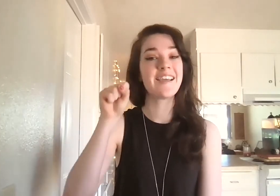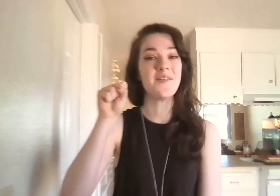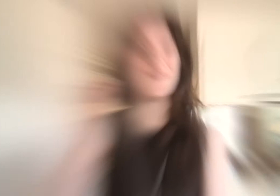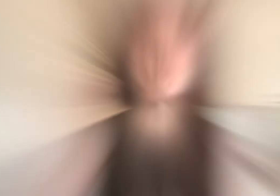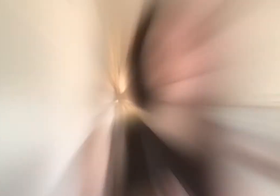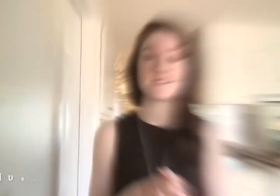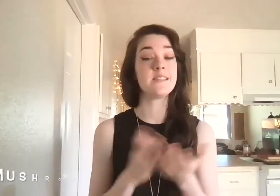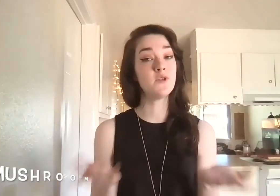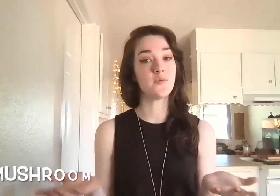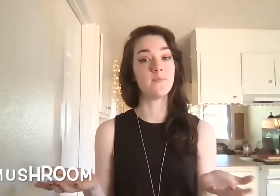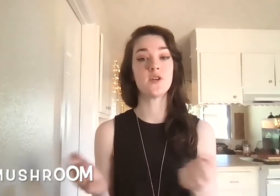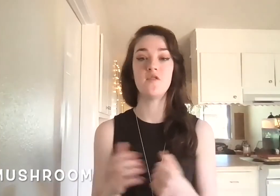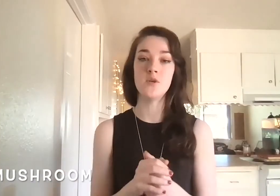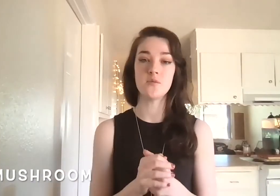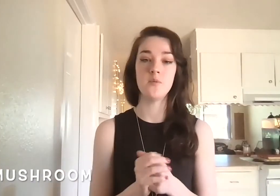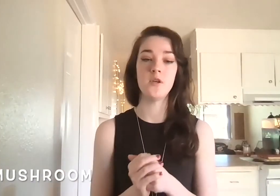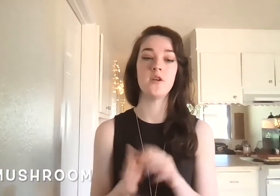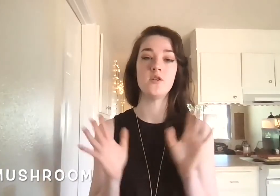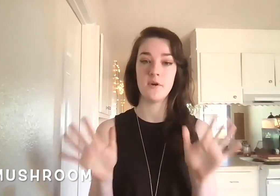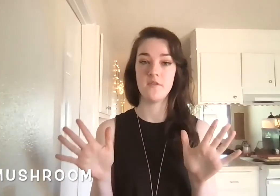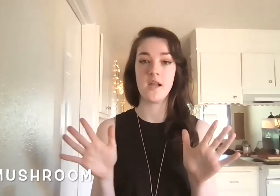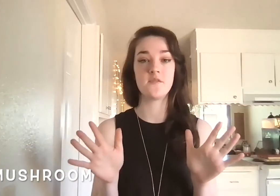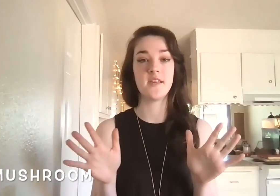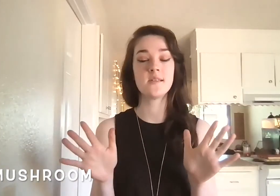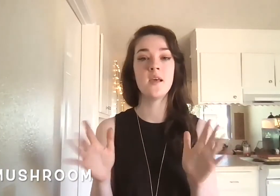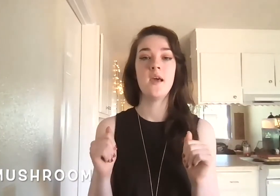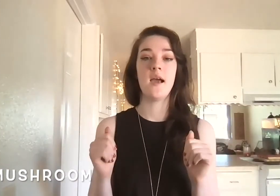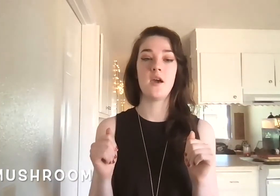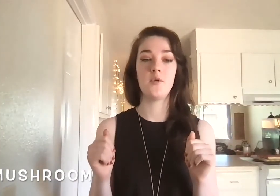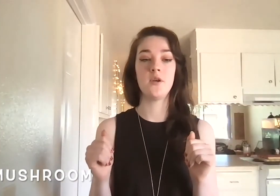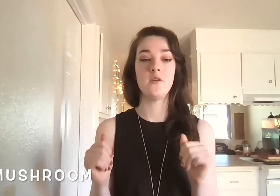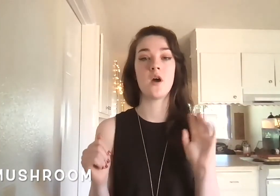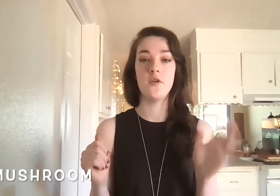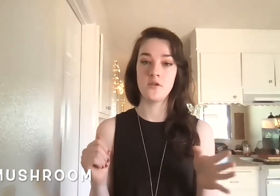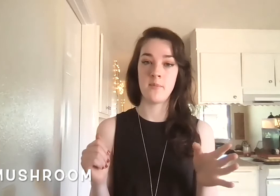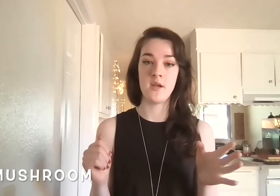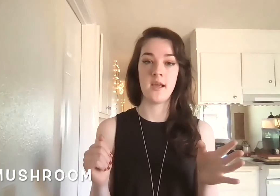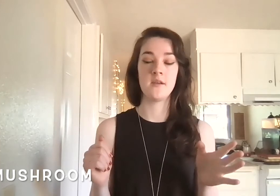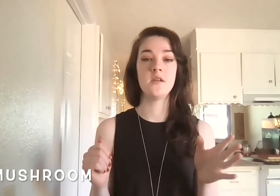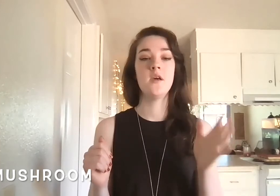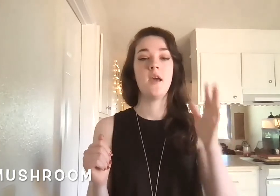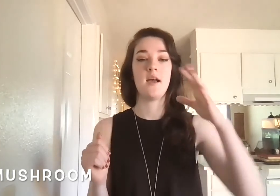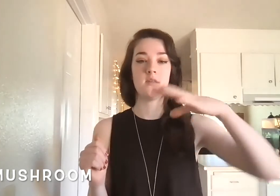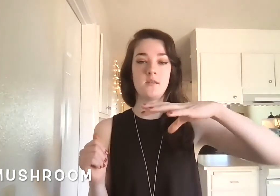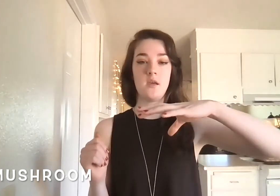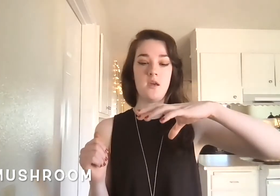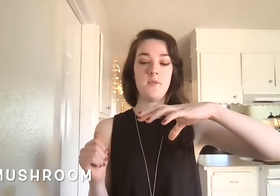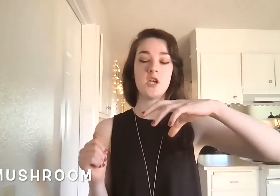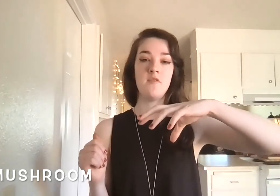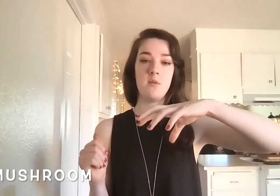Carrot. Next is mushroom. So for mushroom, we're going to use both of our hands for this. And we're going to use our non-dominant hand as the top of our